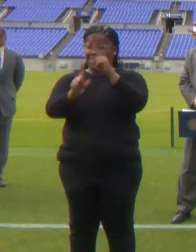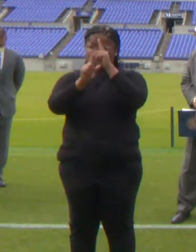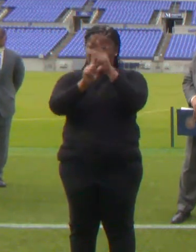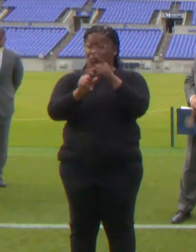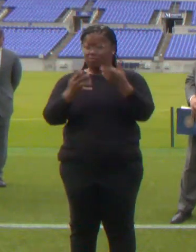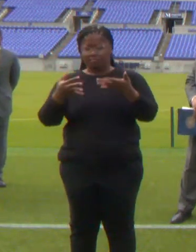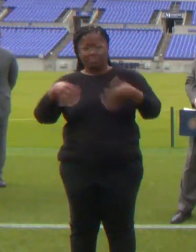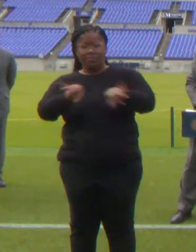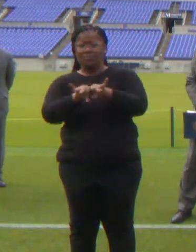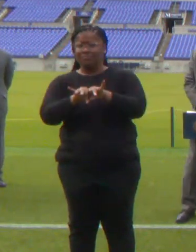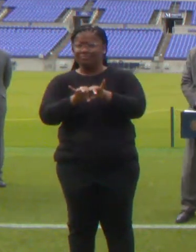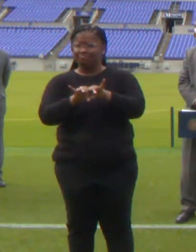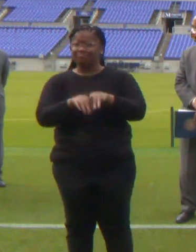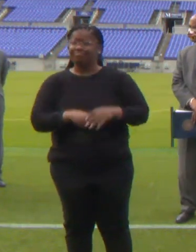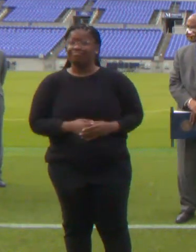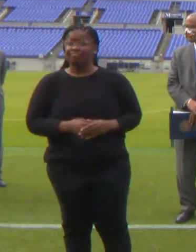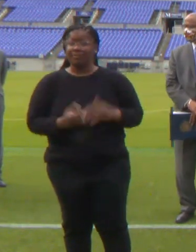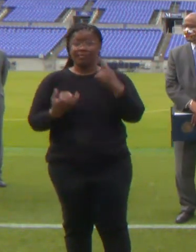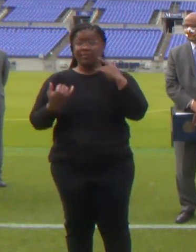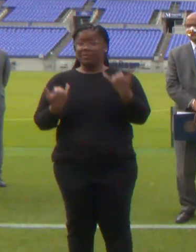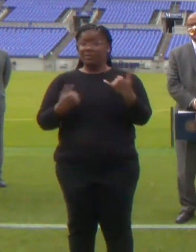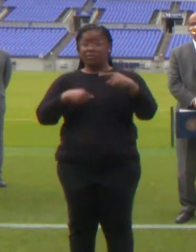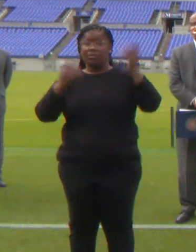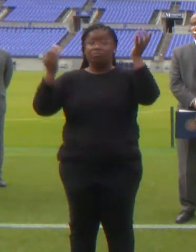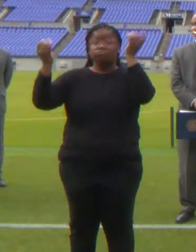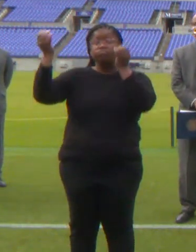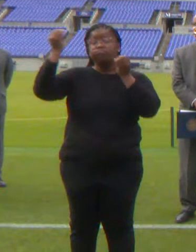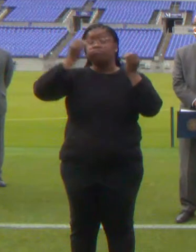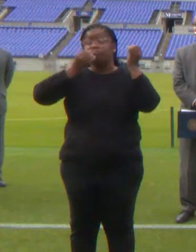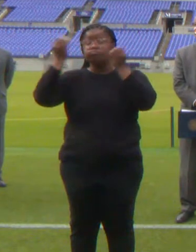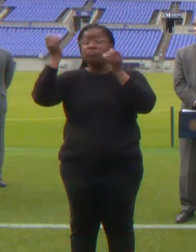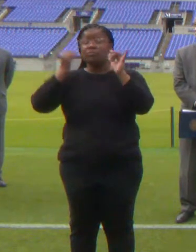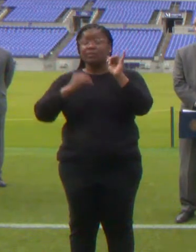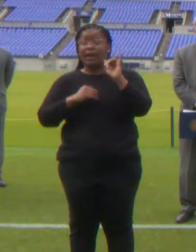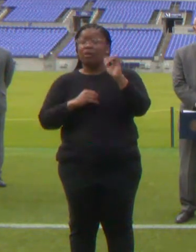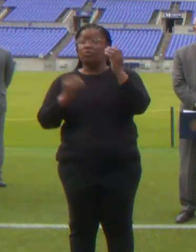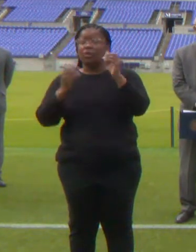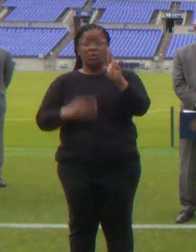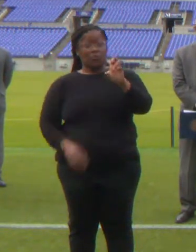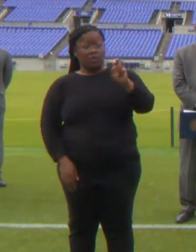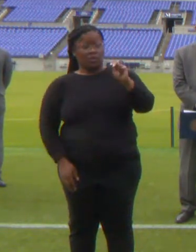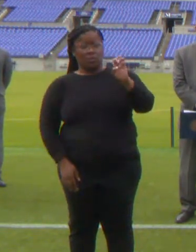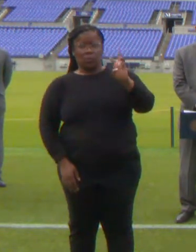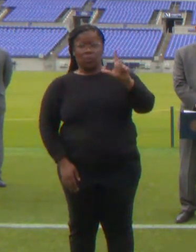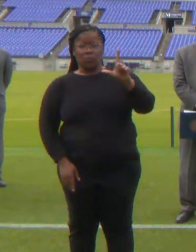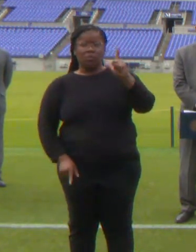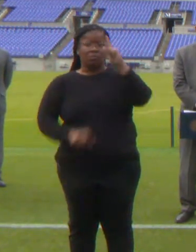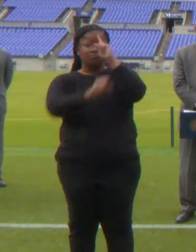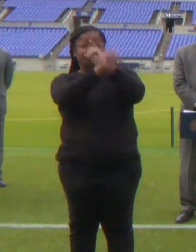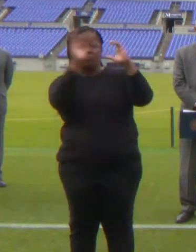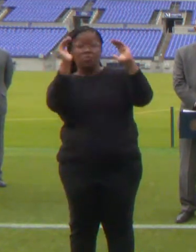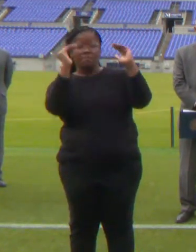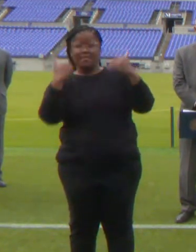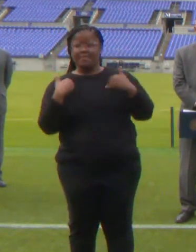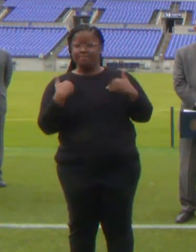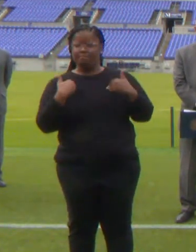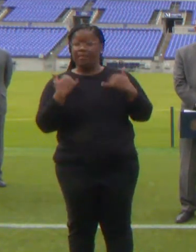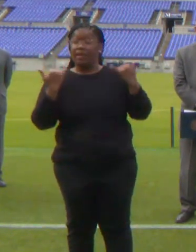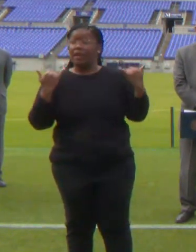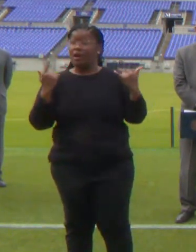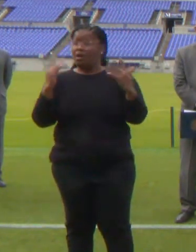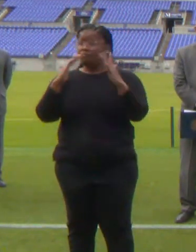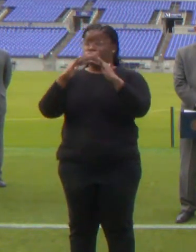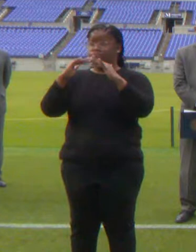reflection, a time for renewal, and a time for hope. This assembly of a diverse clergy and faith-based community leaders